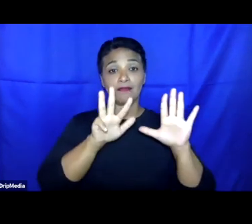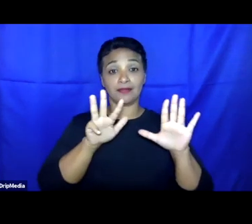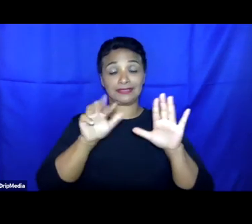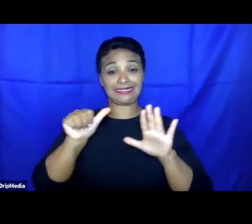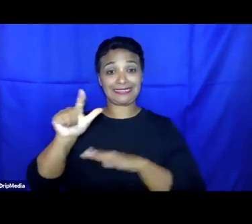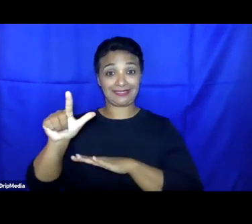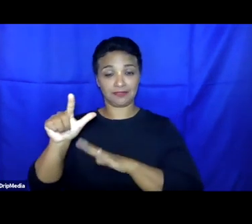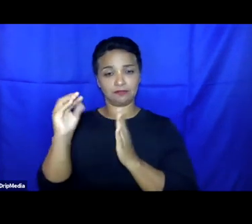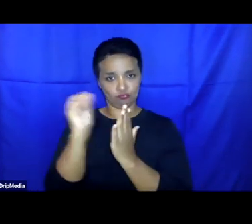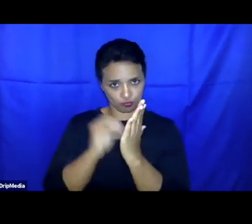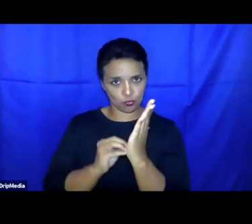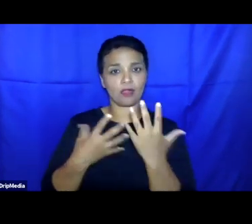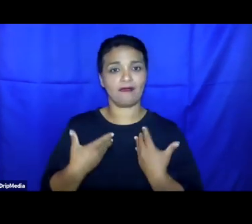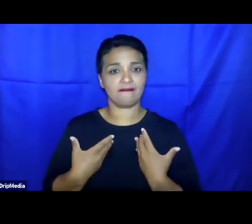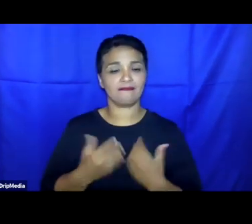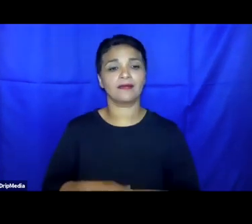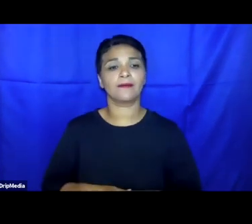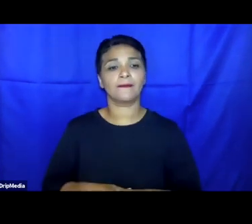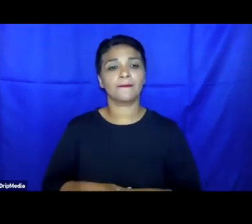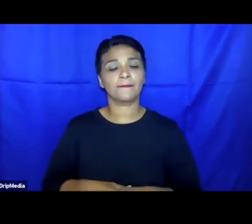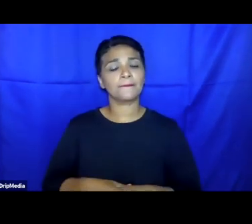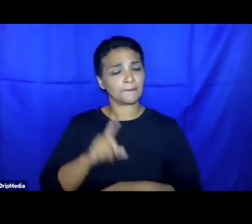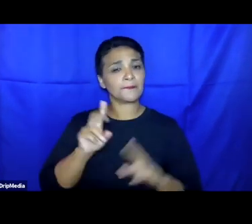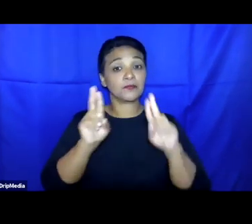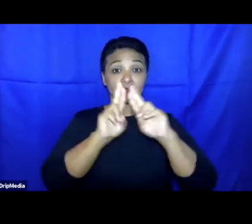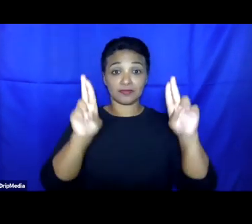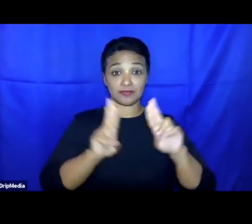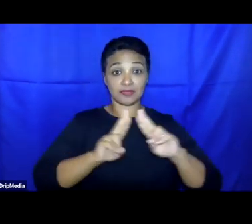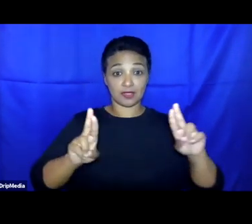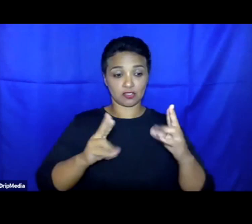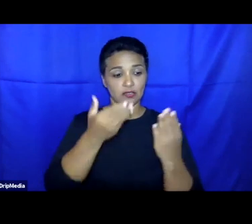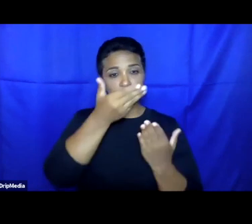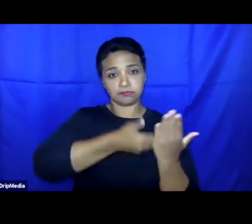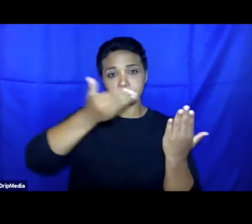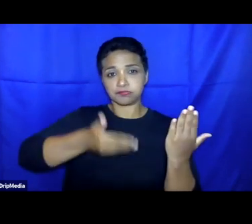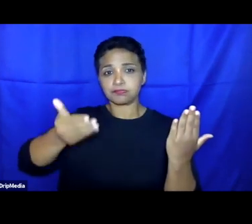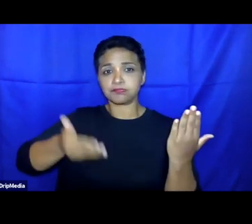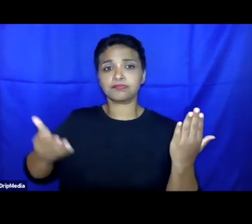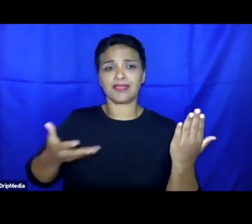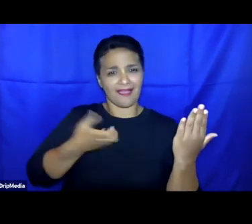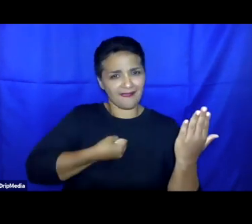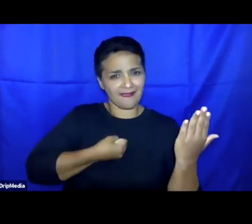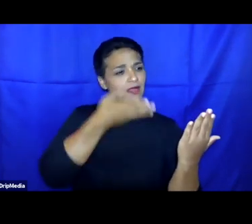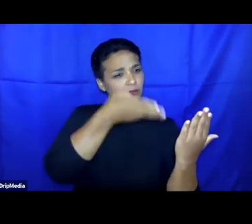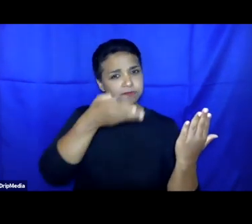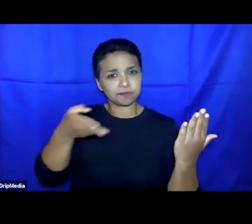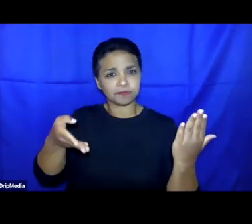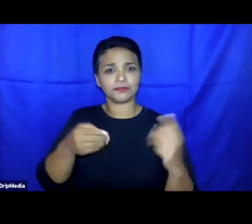international instruments are, of course, anchored in the various EU treaties, the TFEU, for example, and, of course, the EU